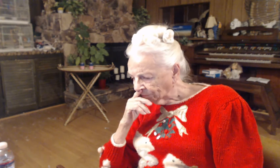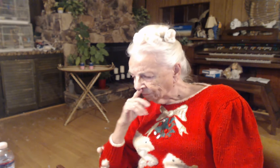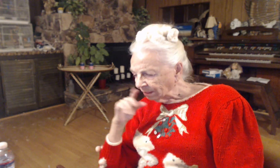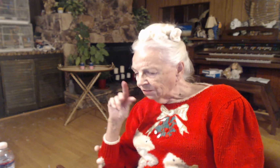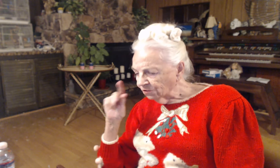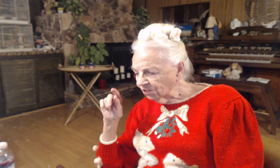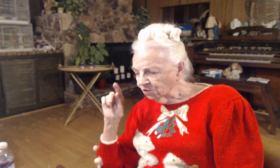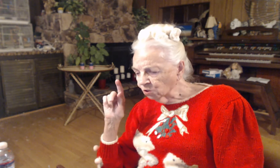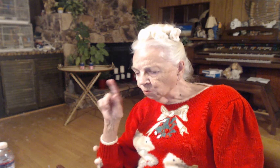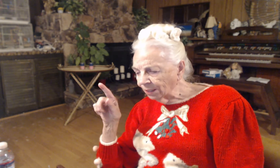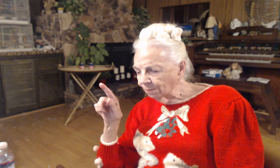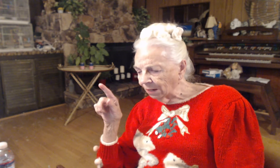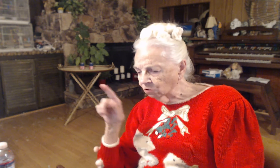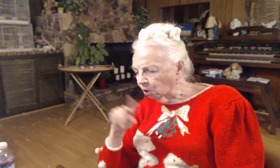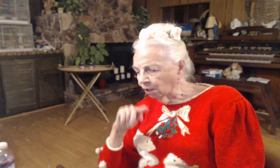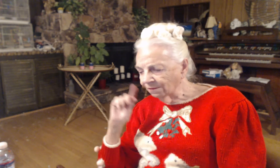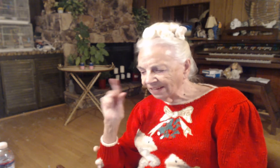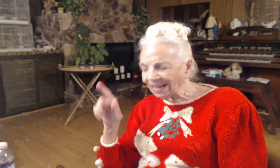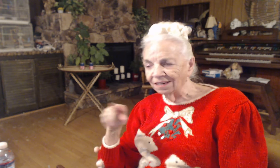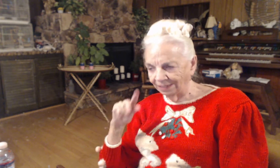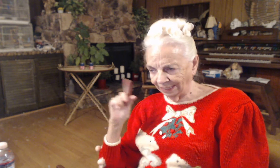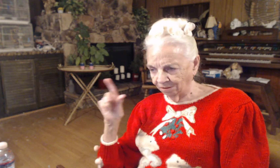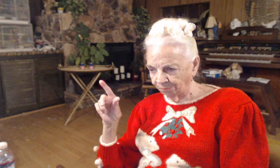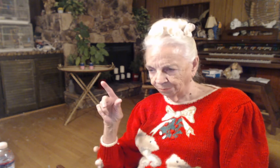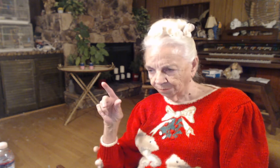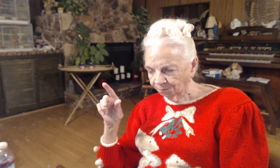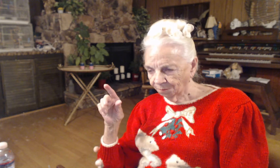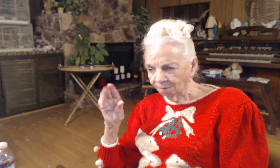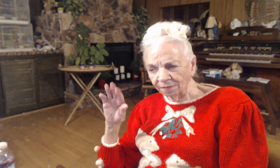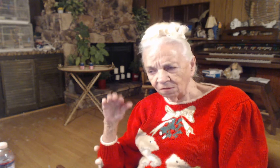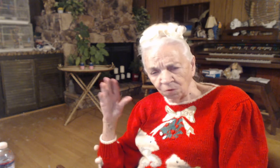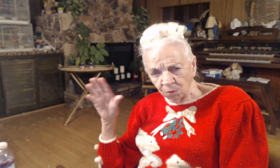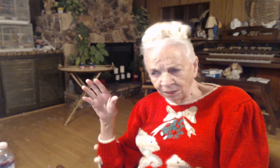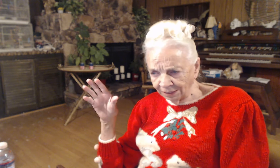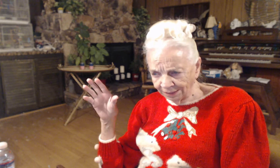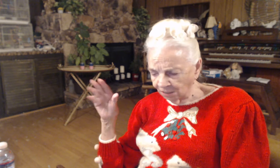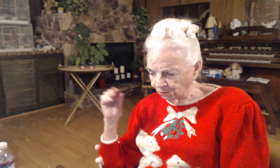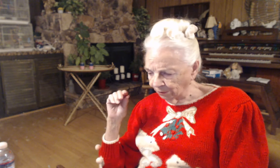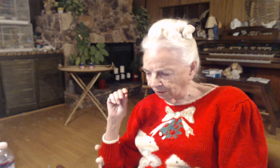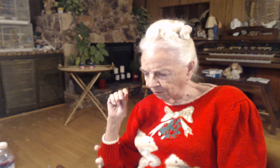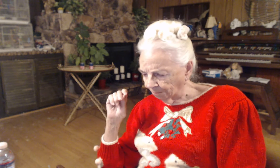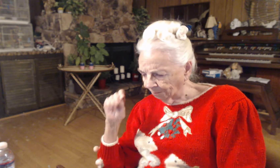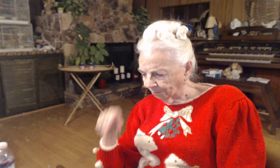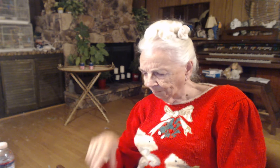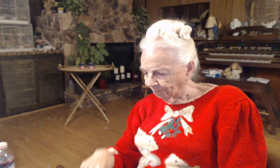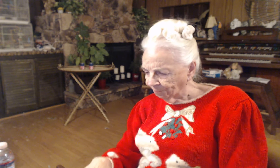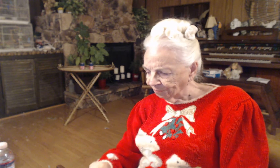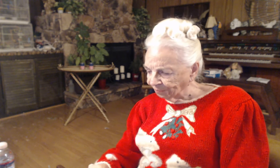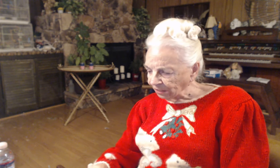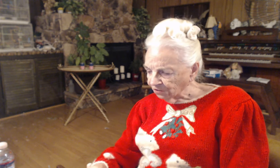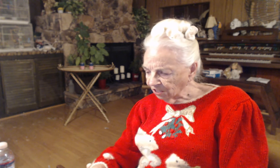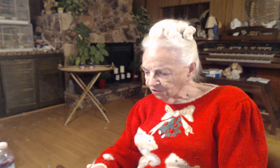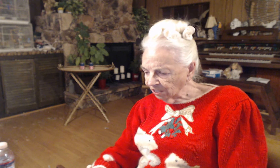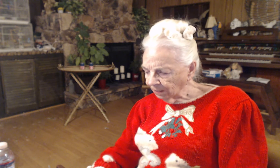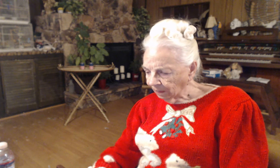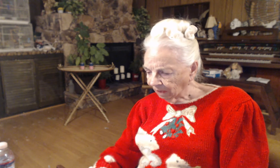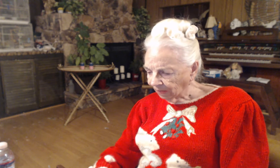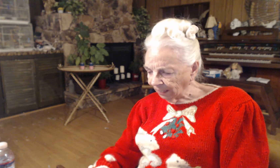Jesus went about all of Galilee, from one little town to another, teaching in the